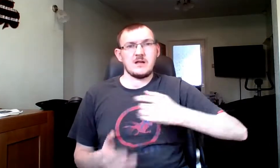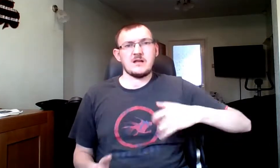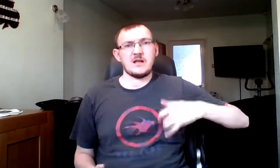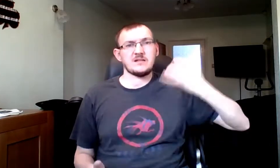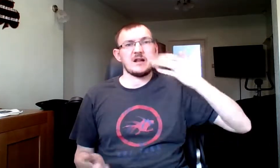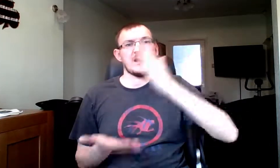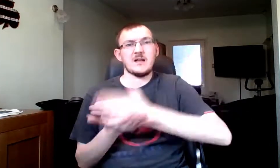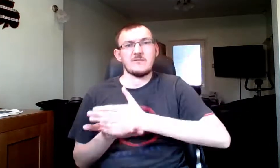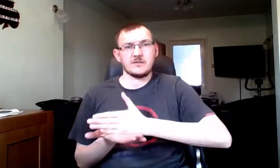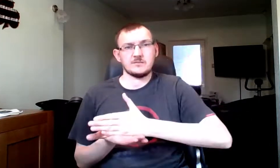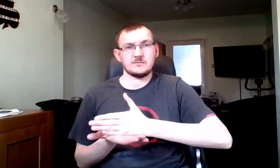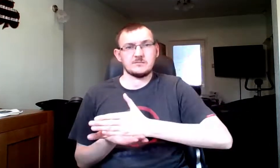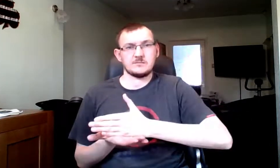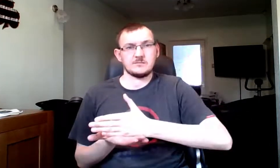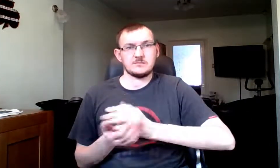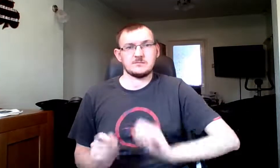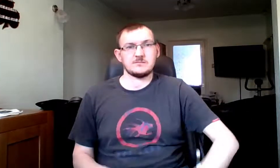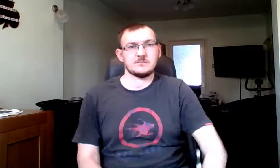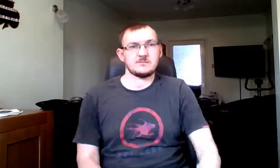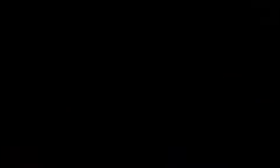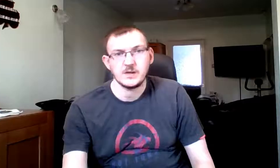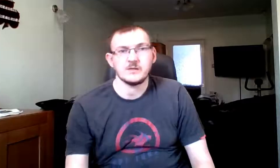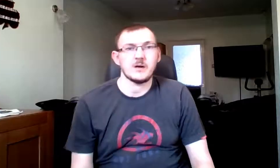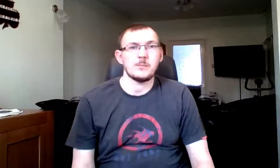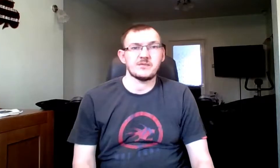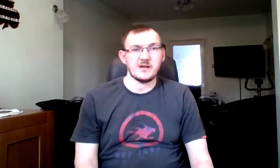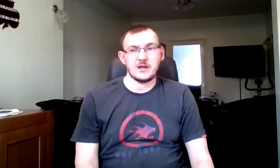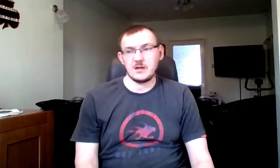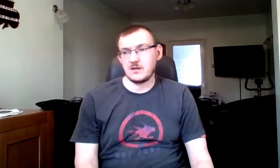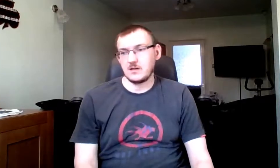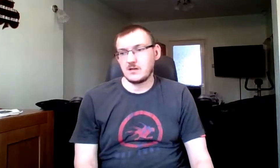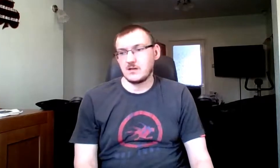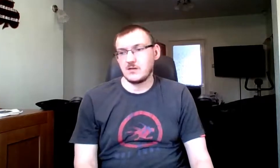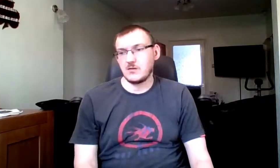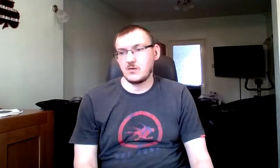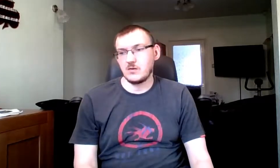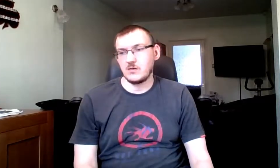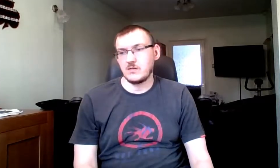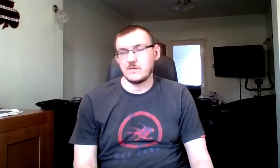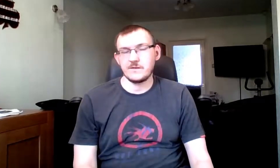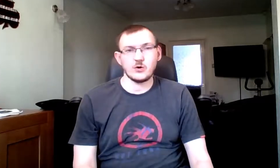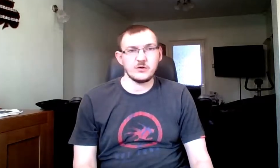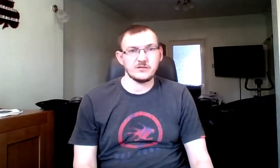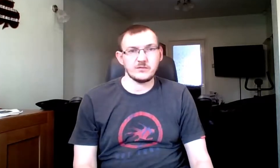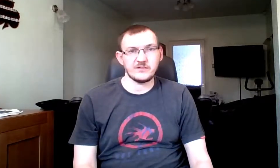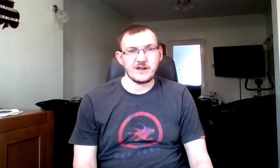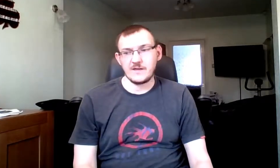he's alive, so putting the chorus all together,